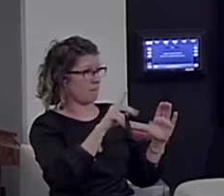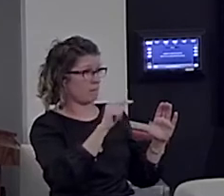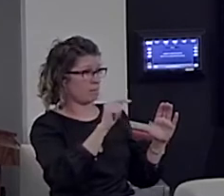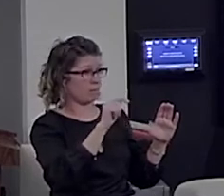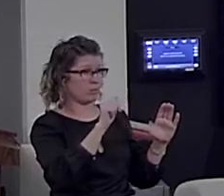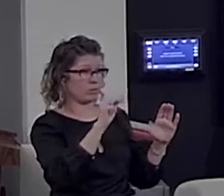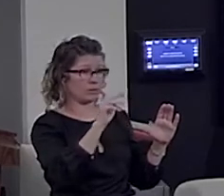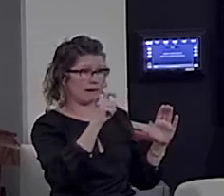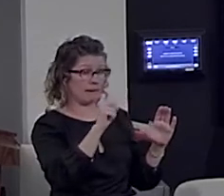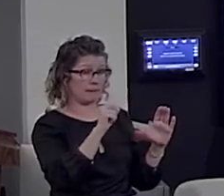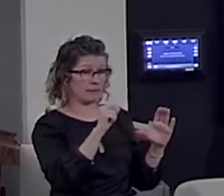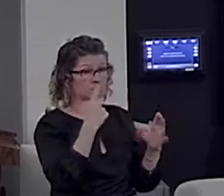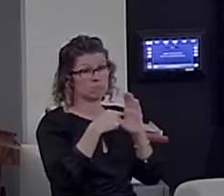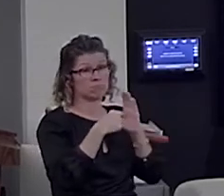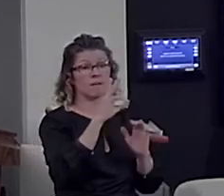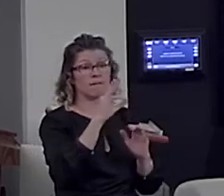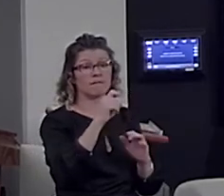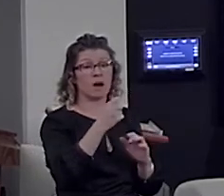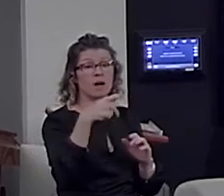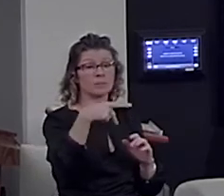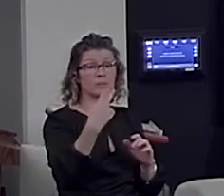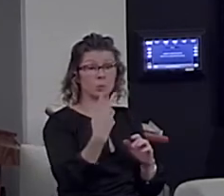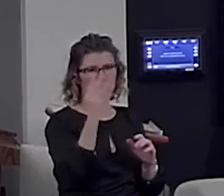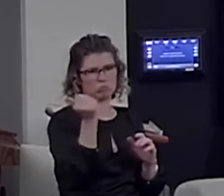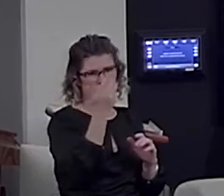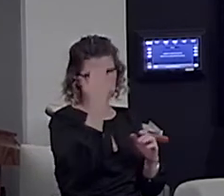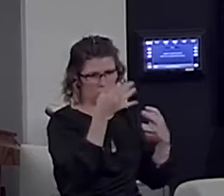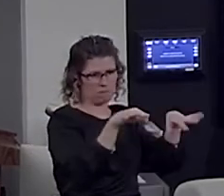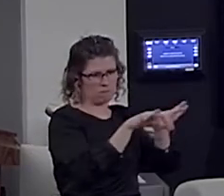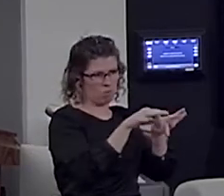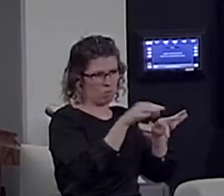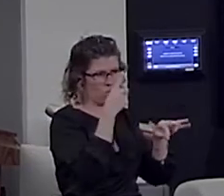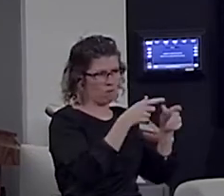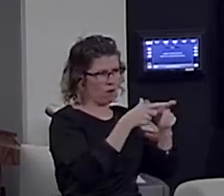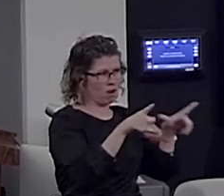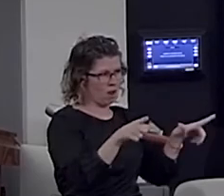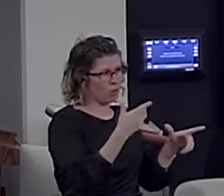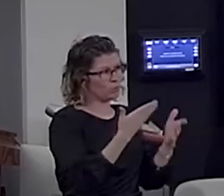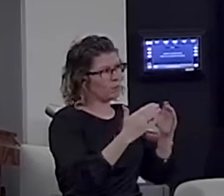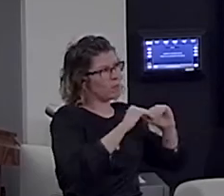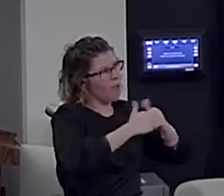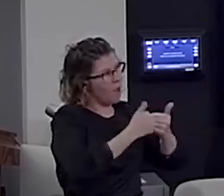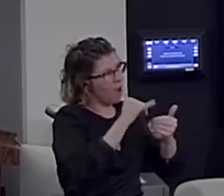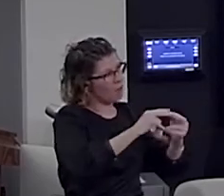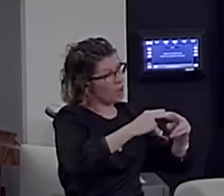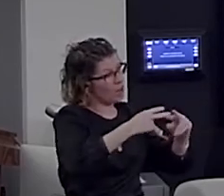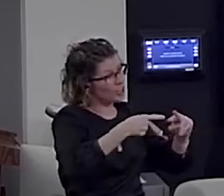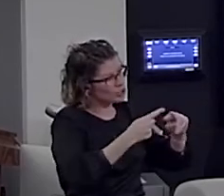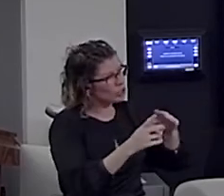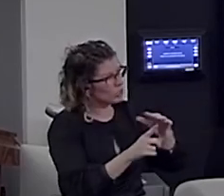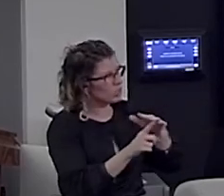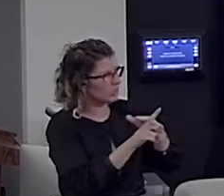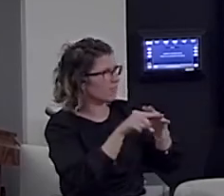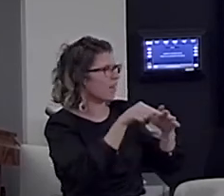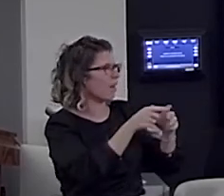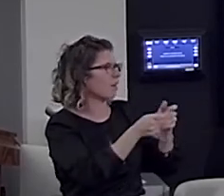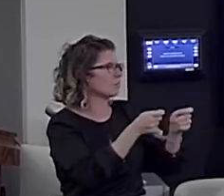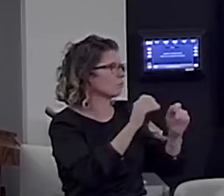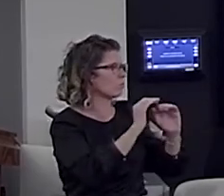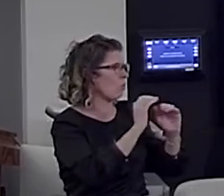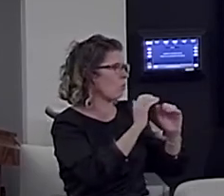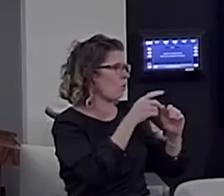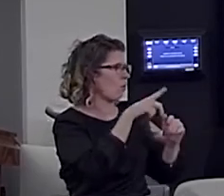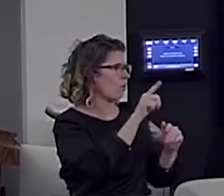one of the important genes for language, is expressed and modulates plasticity in animals in this region.